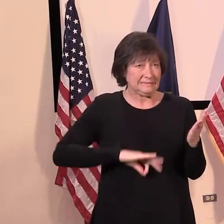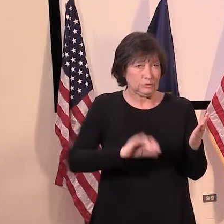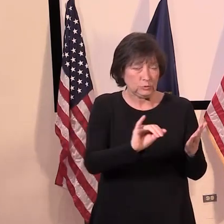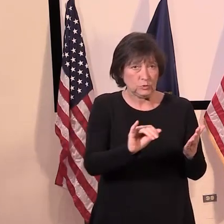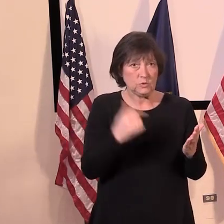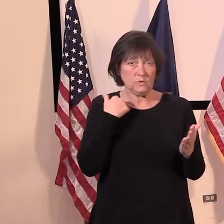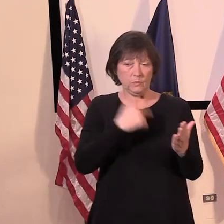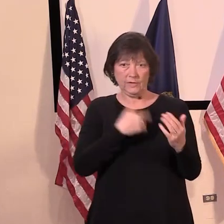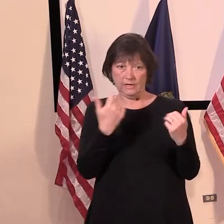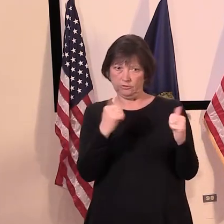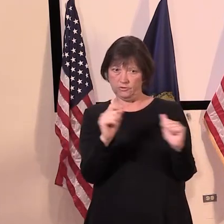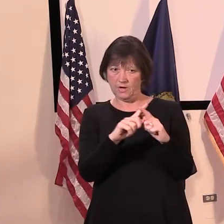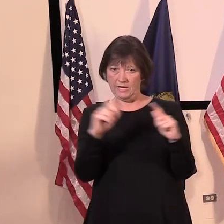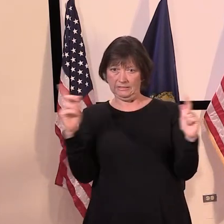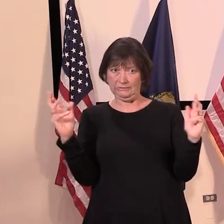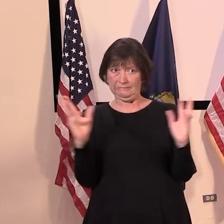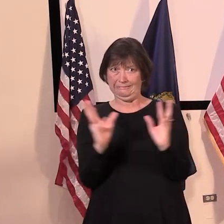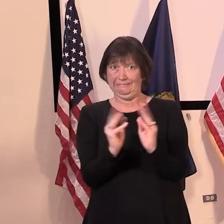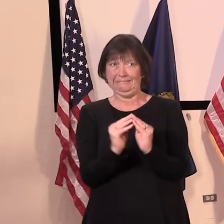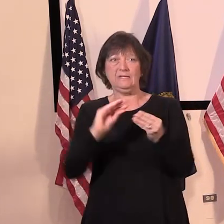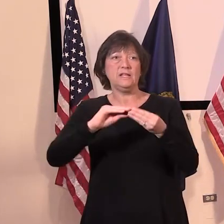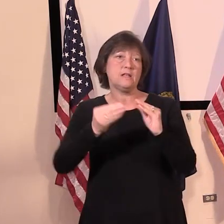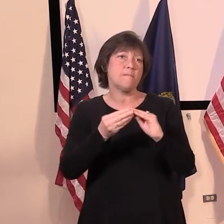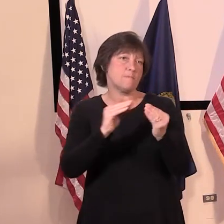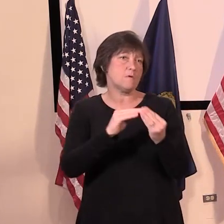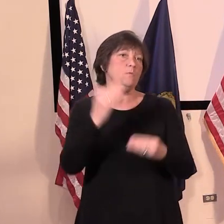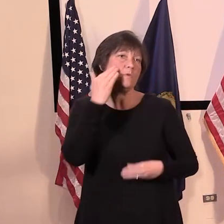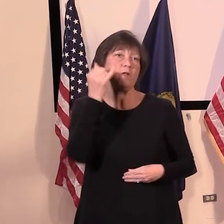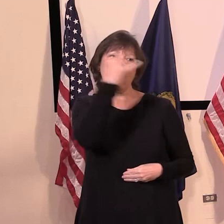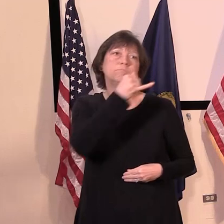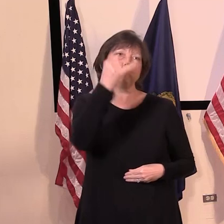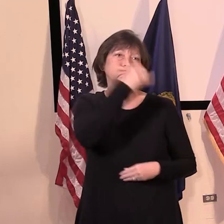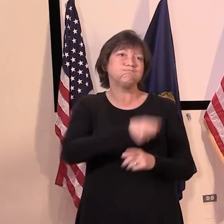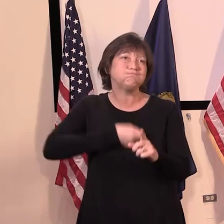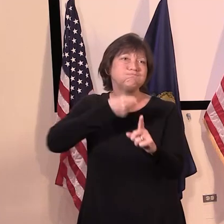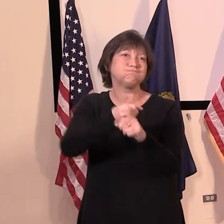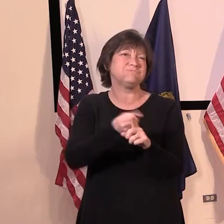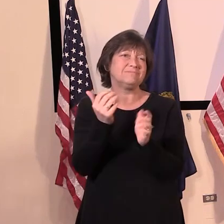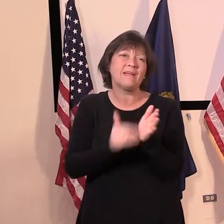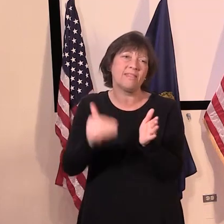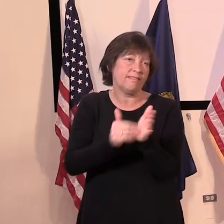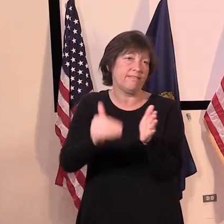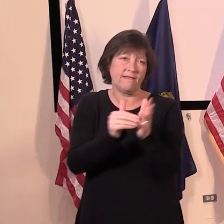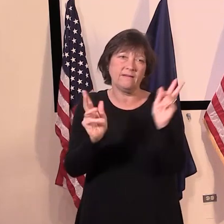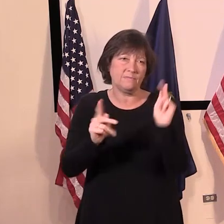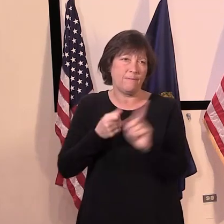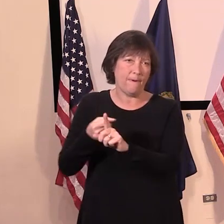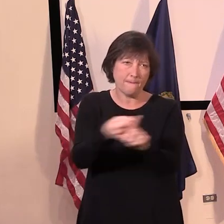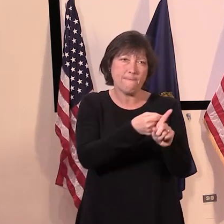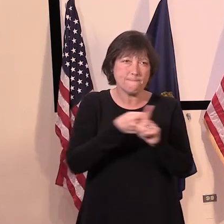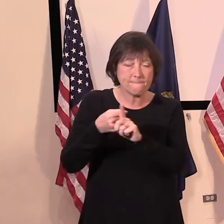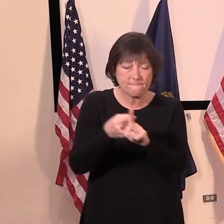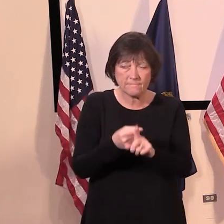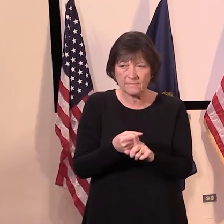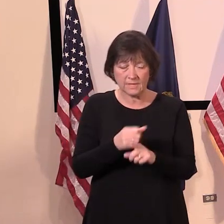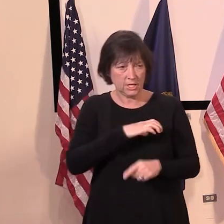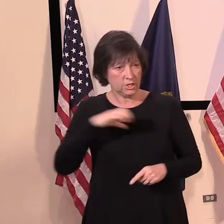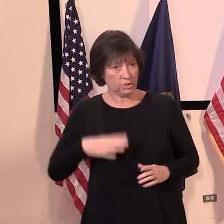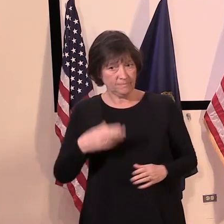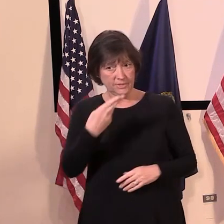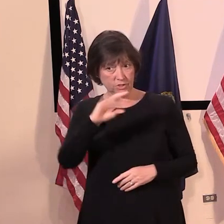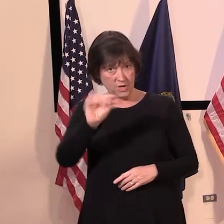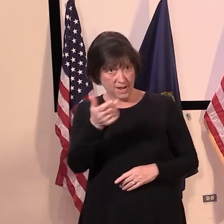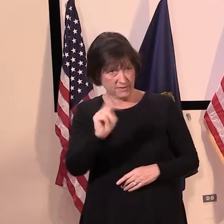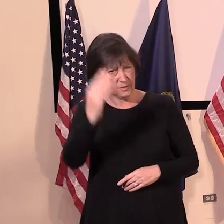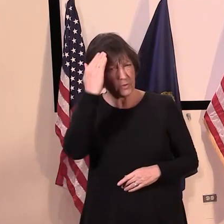those numbers. So we know the magnitude of the tens of thousands. And Commissioner Harrington, do you have a